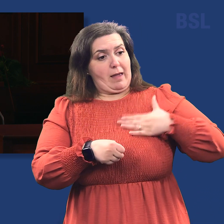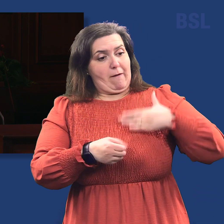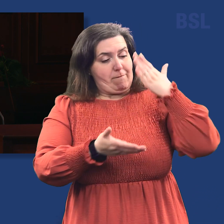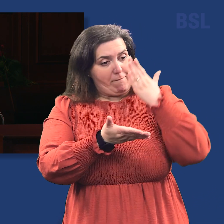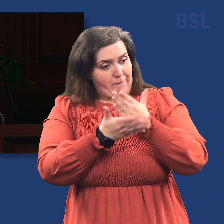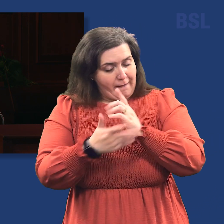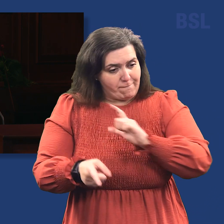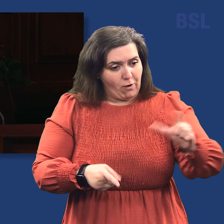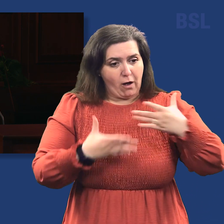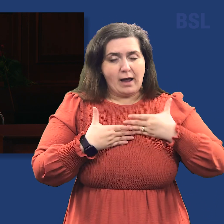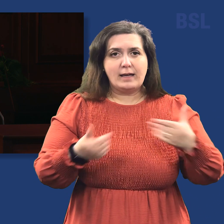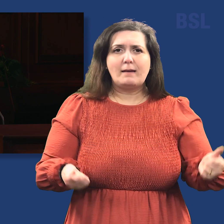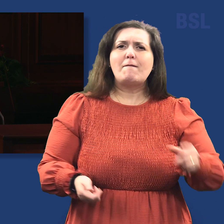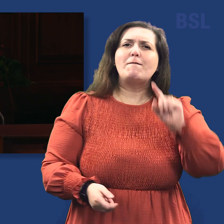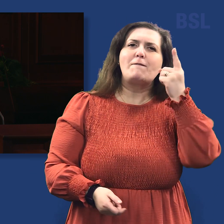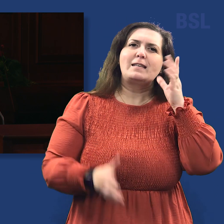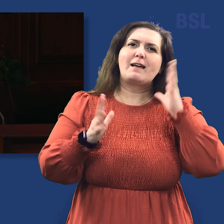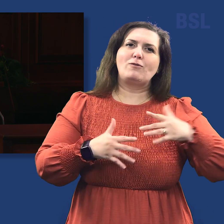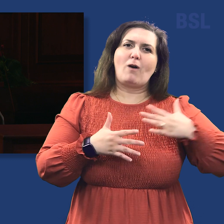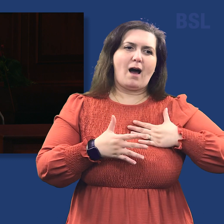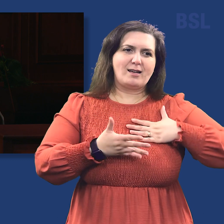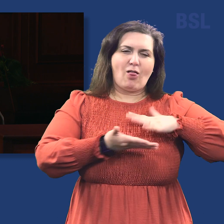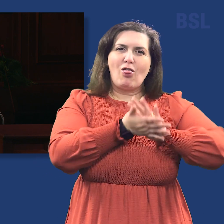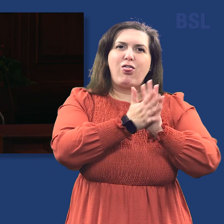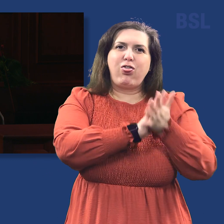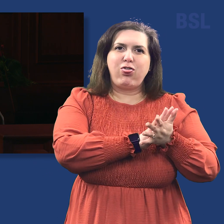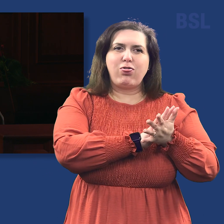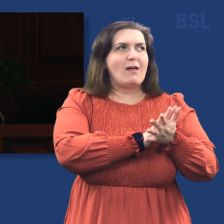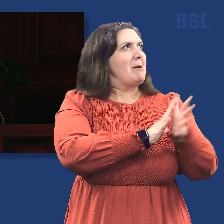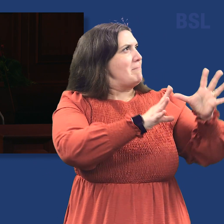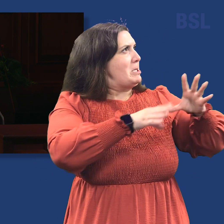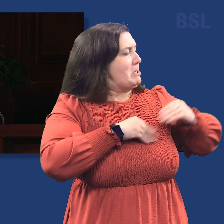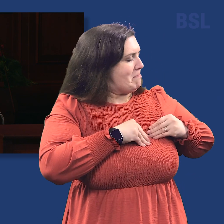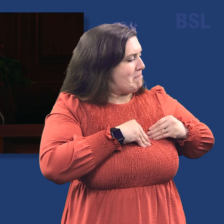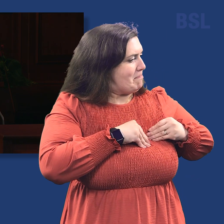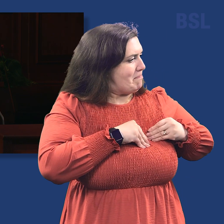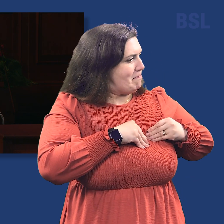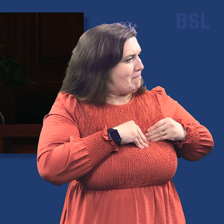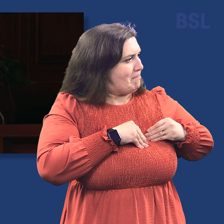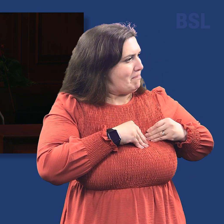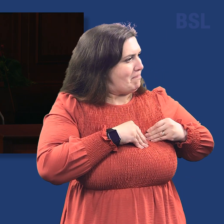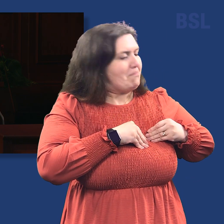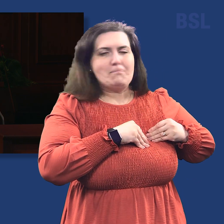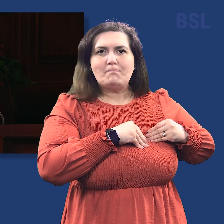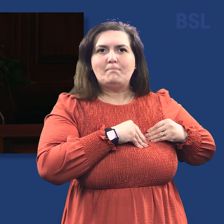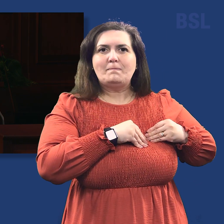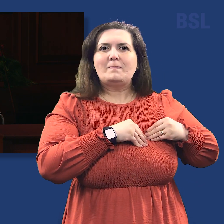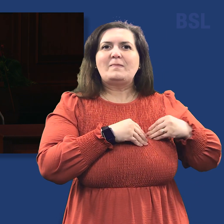we must first allow it to break before the Lord. Ye shall offer for a sacrifice unto me a